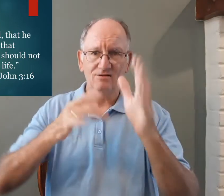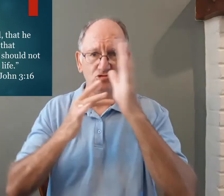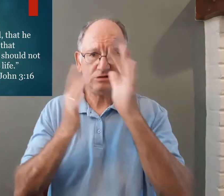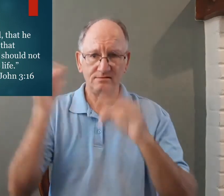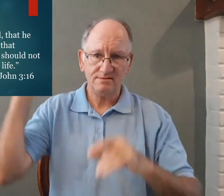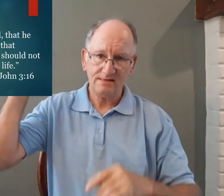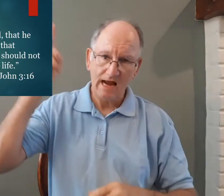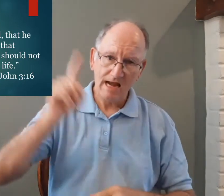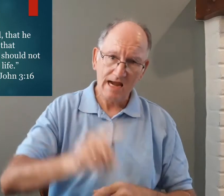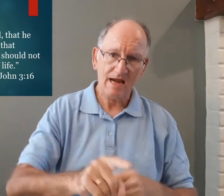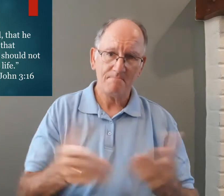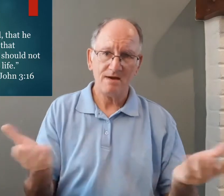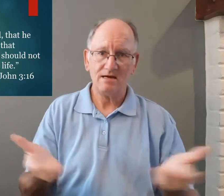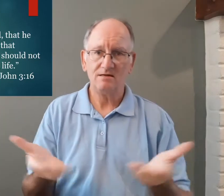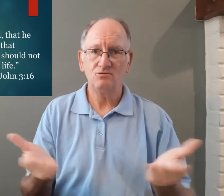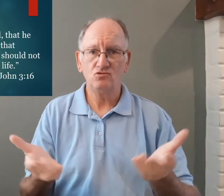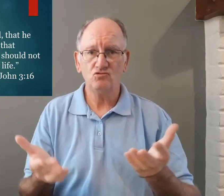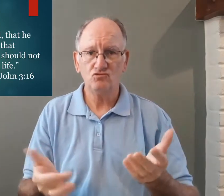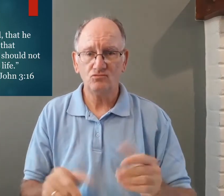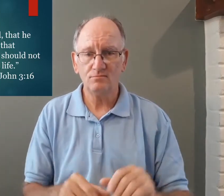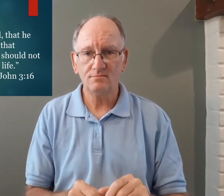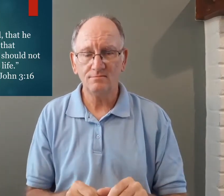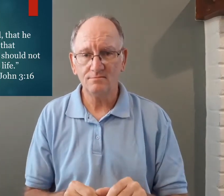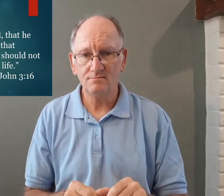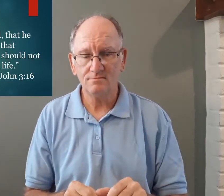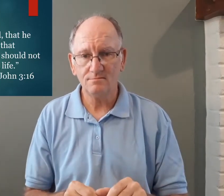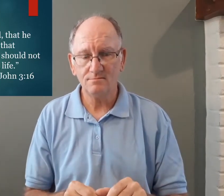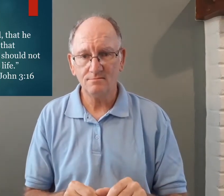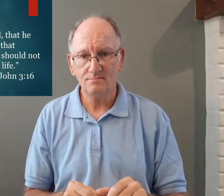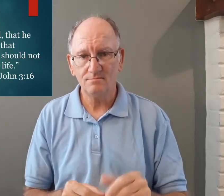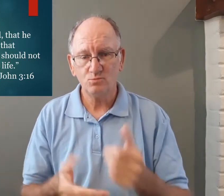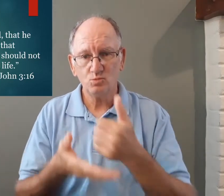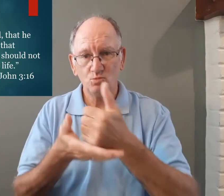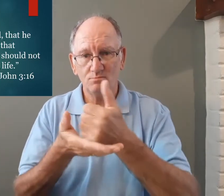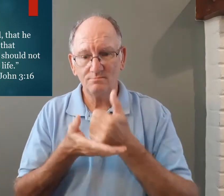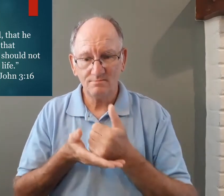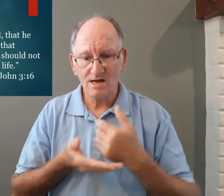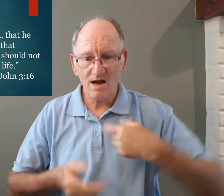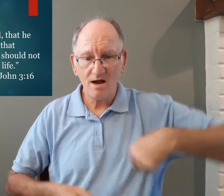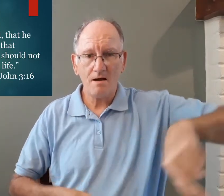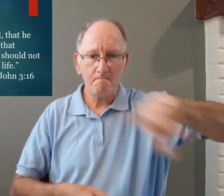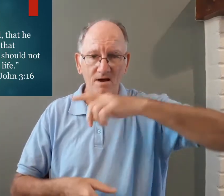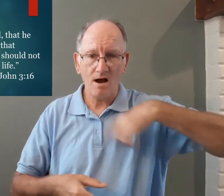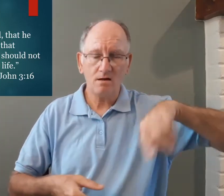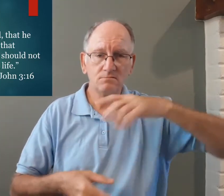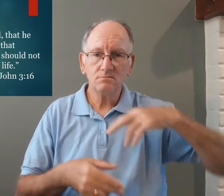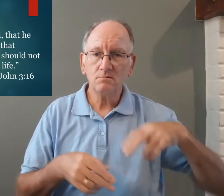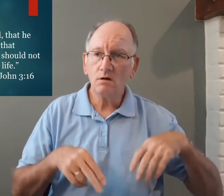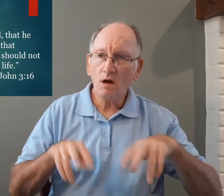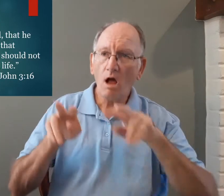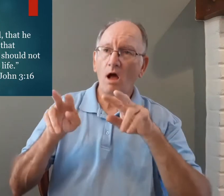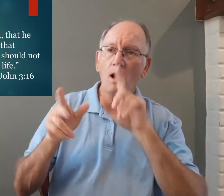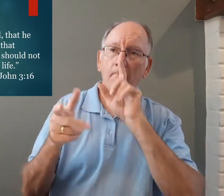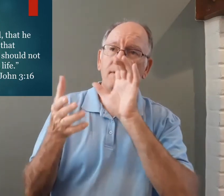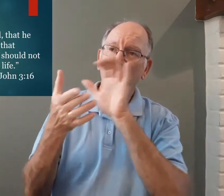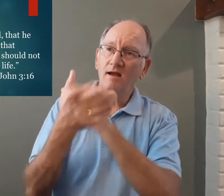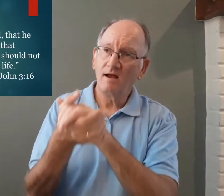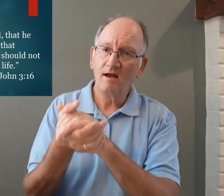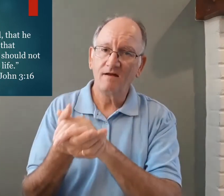God sent Jesus to come down here on earth to help us so that